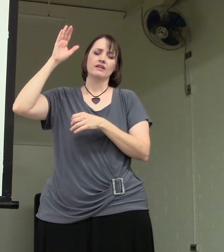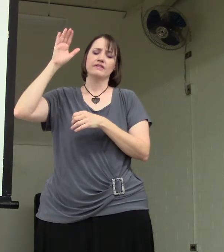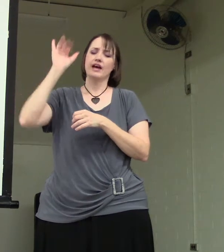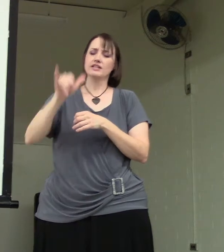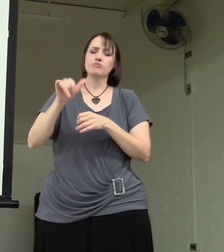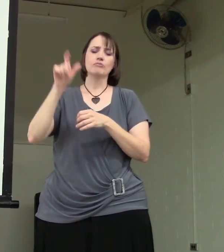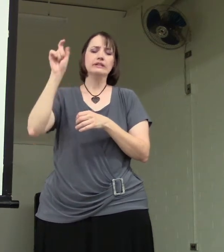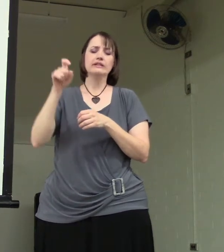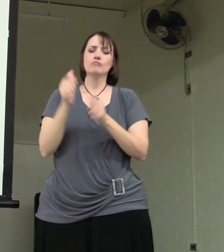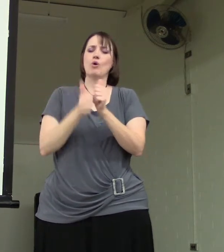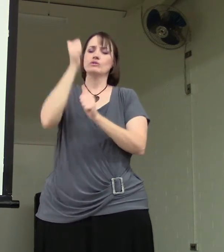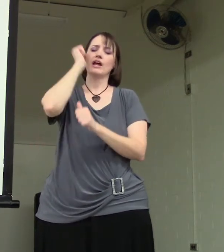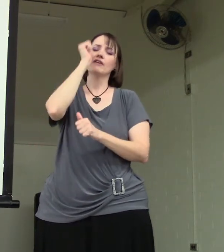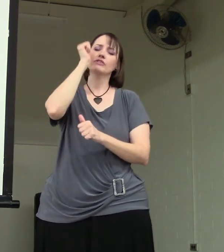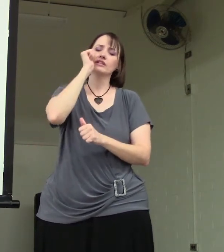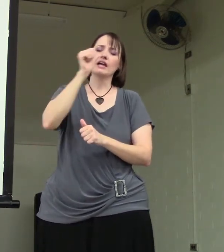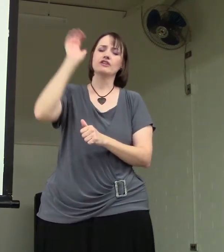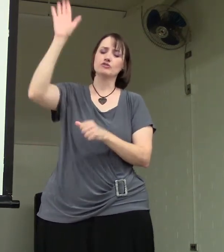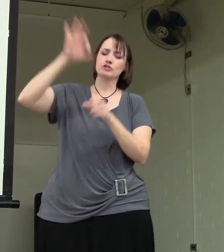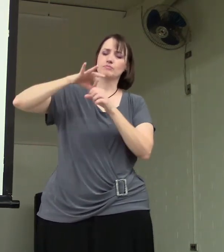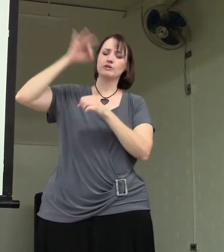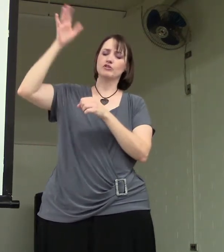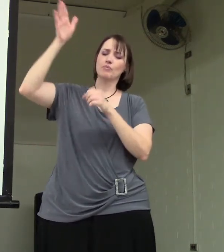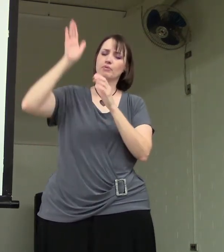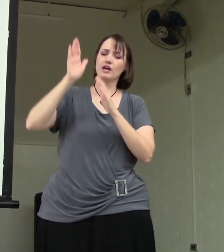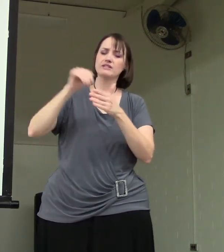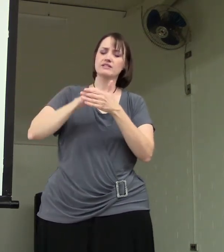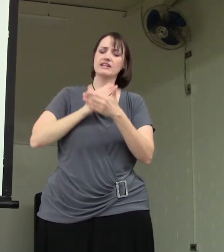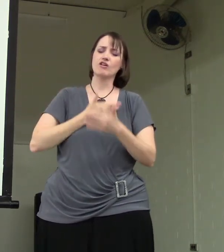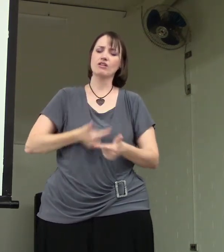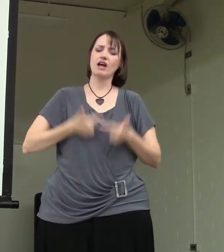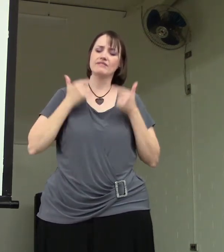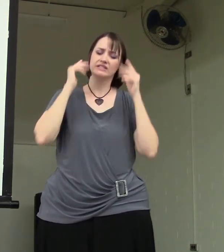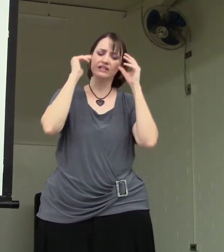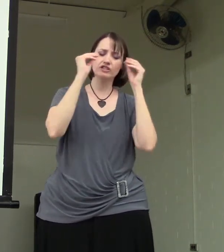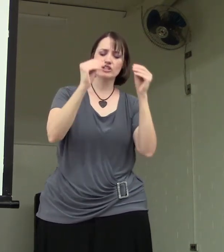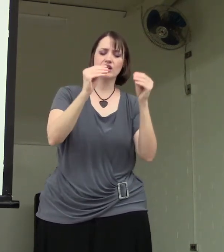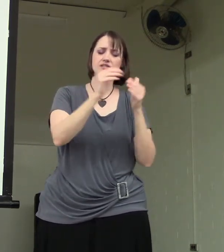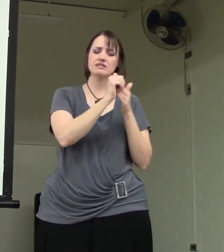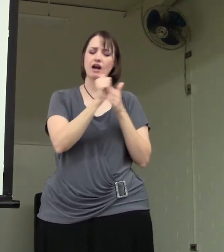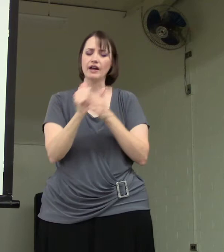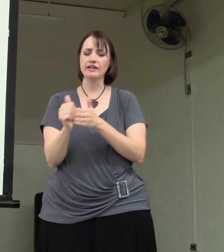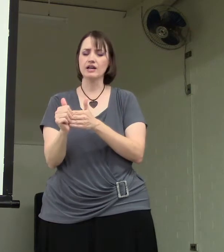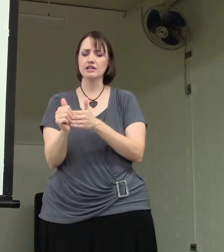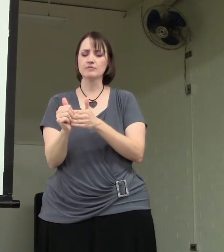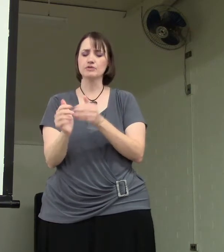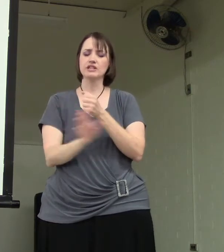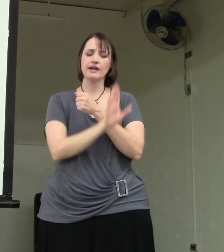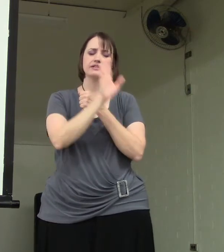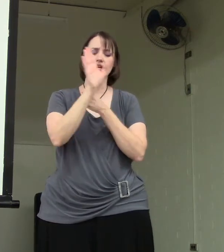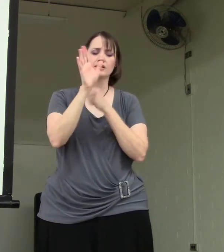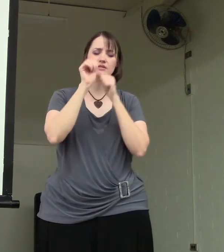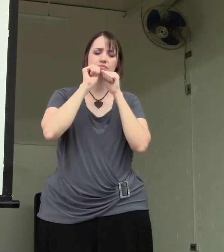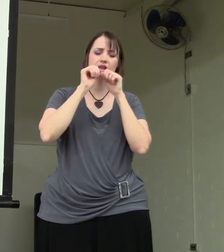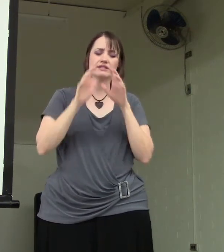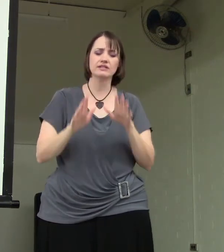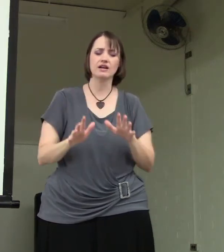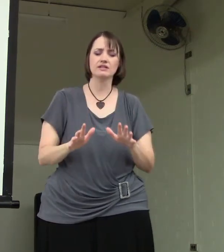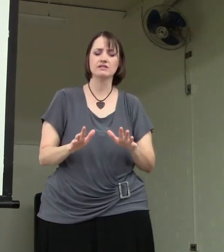That's what we need most every day is your spirit, your presence in our lives. Teaching us, guiding us, protecting us, blessing us,